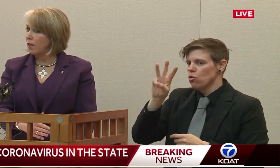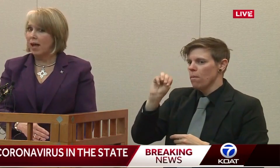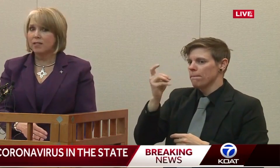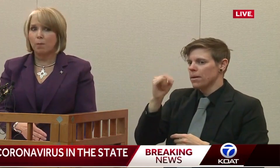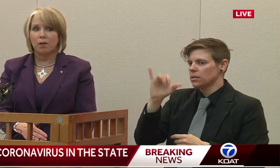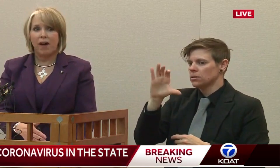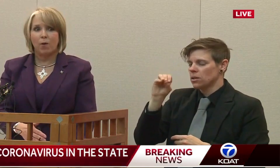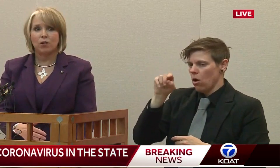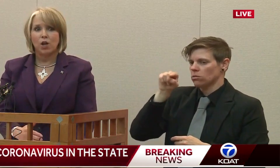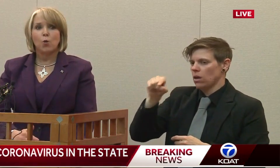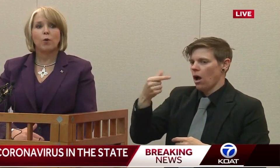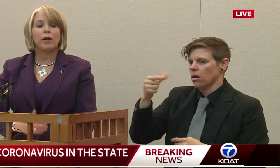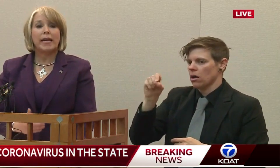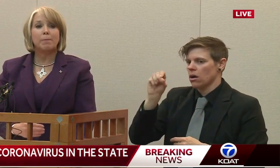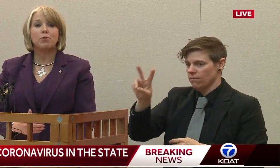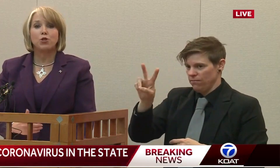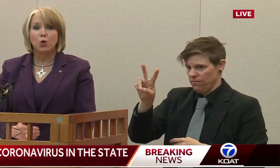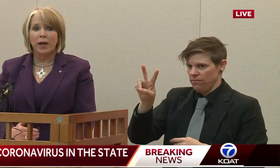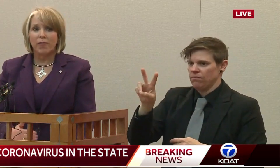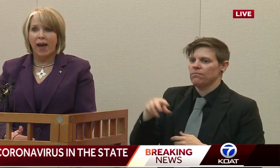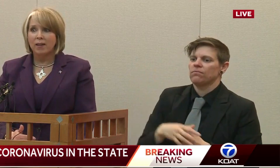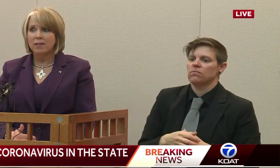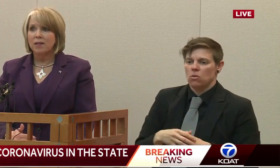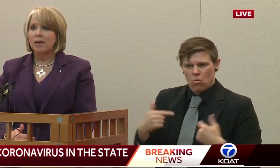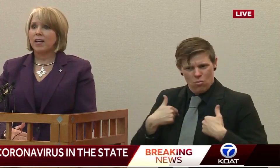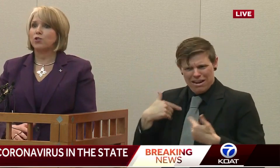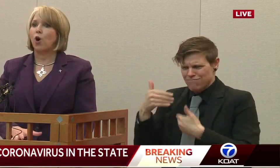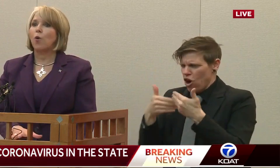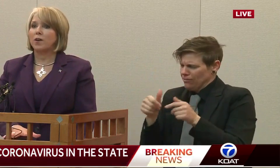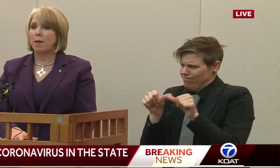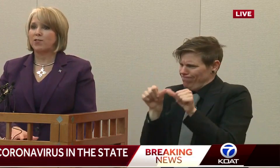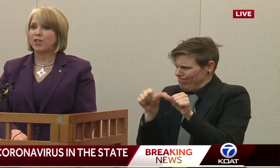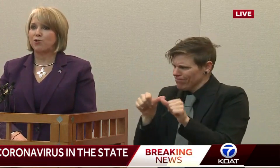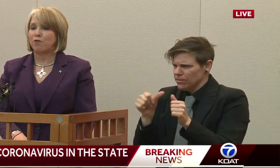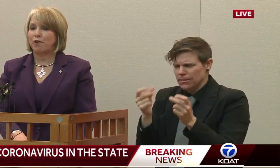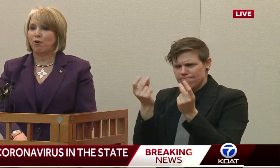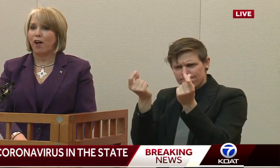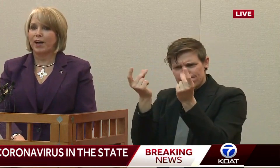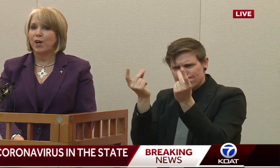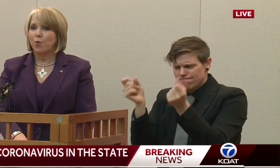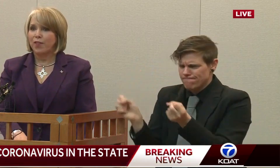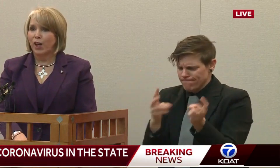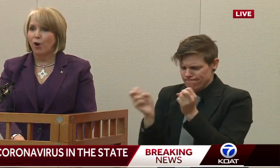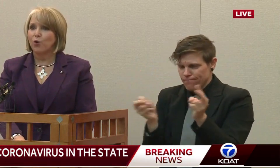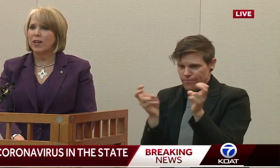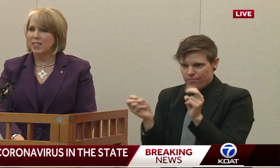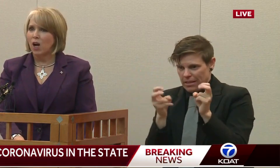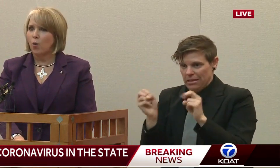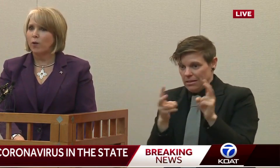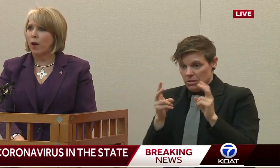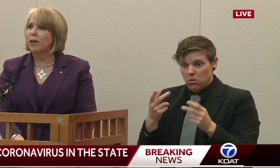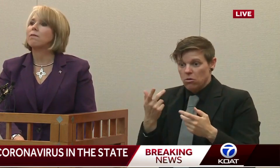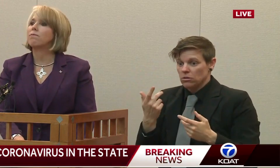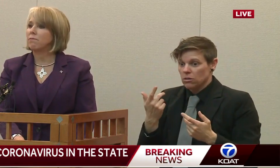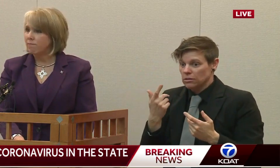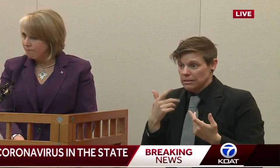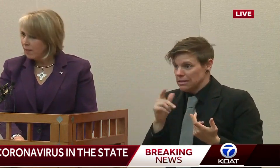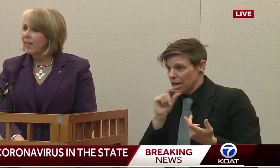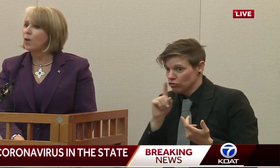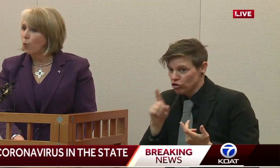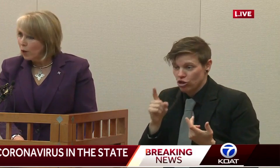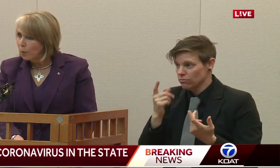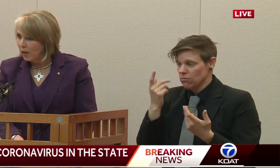process for the last couple of hours. We will keep doing that. I don't want New Mexicans to feel like when they go to it, it's not quite right.